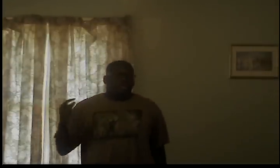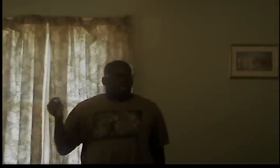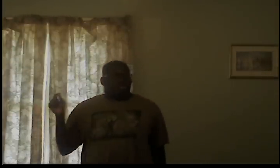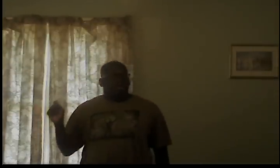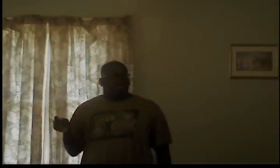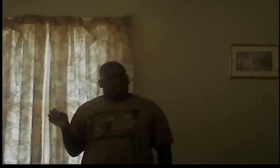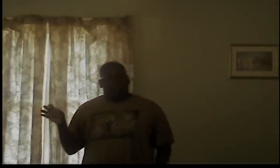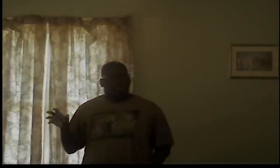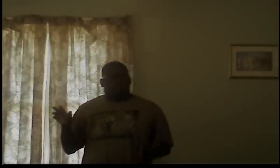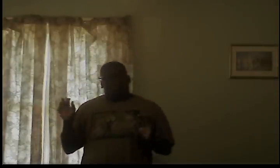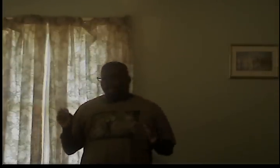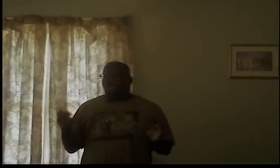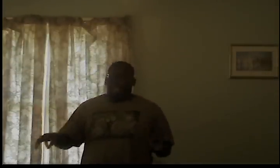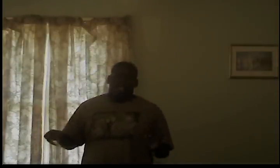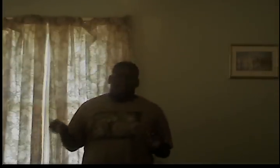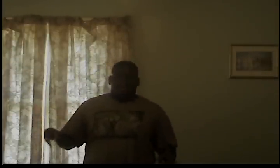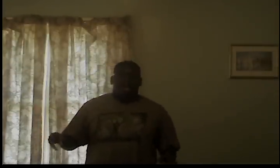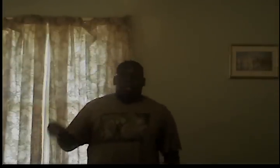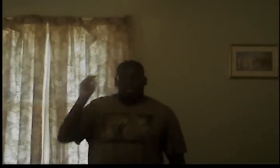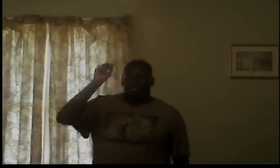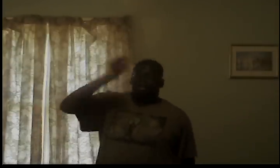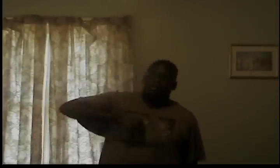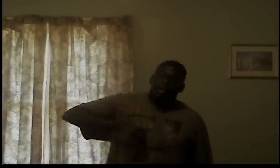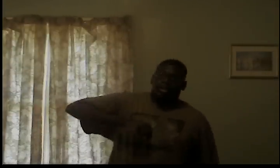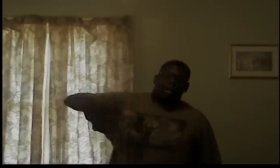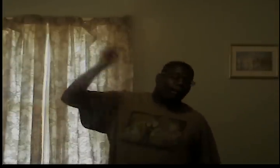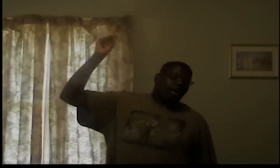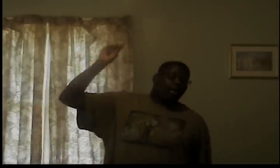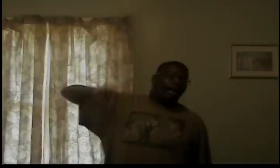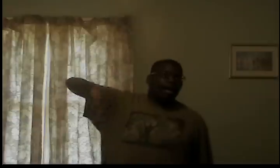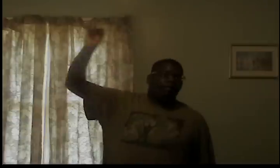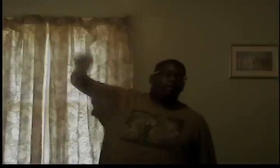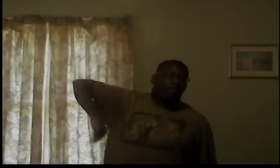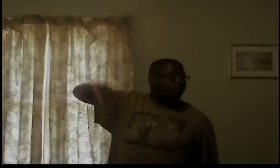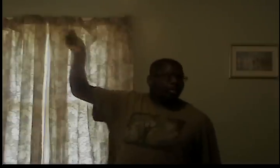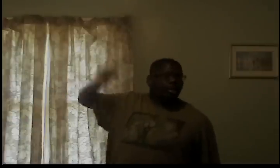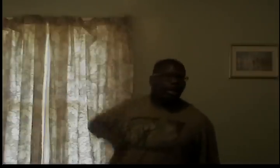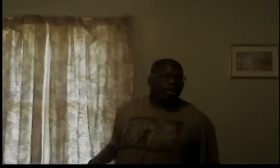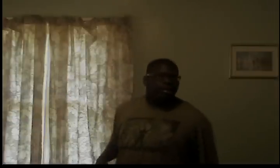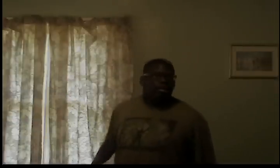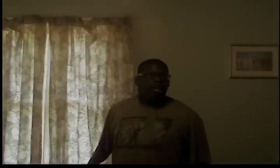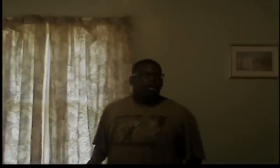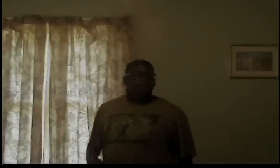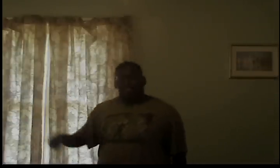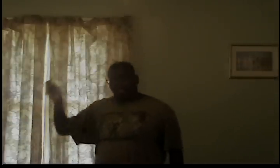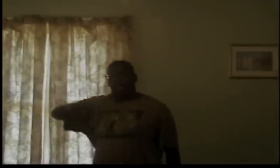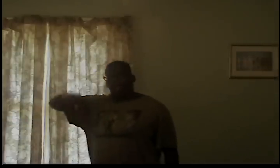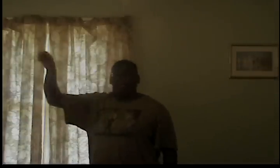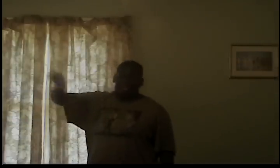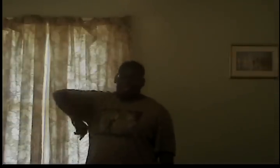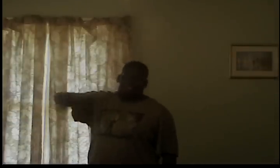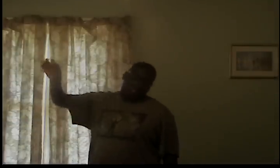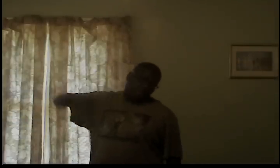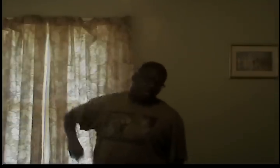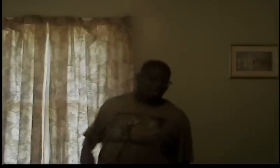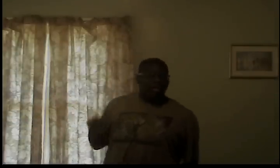in the teaching the principal actually had the power and suspended about half of our freaking class because everybody had said something